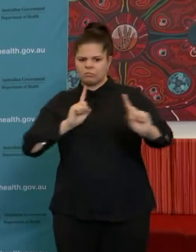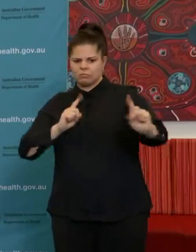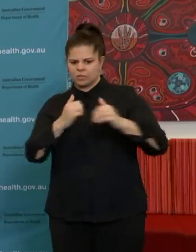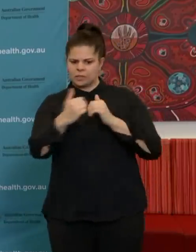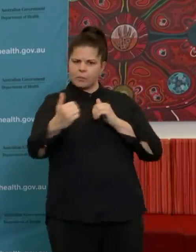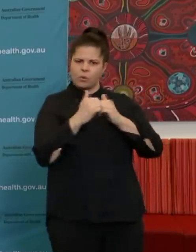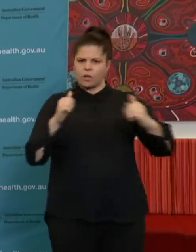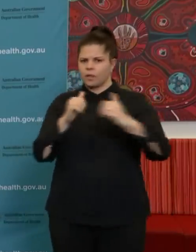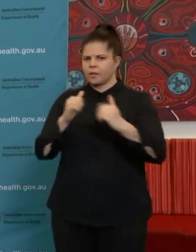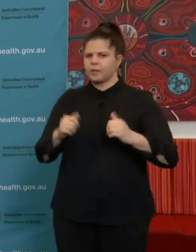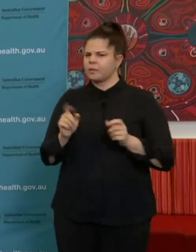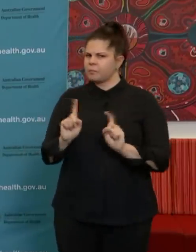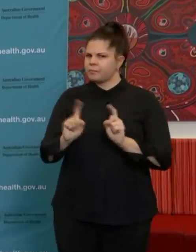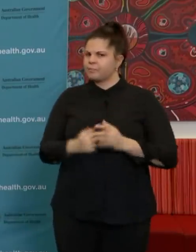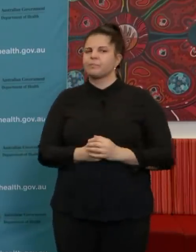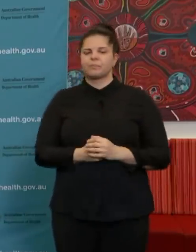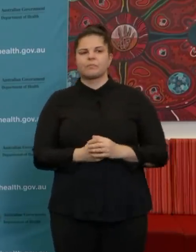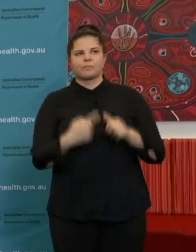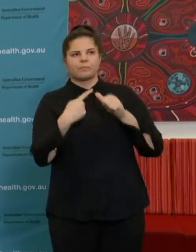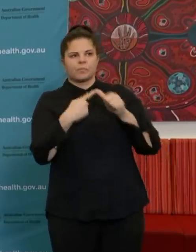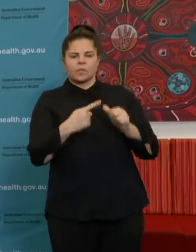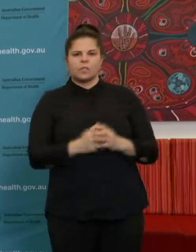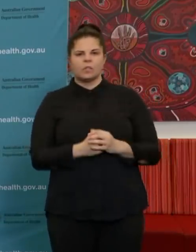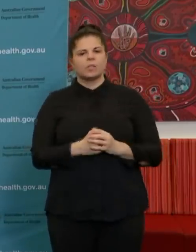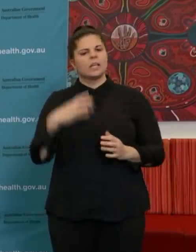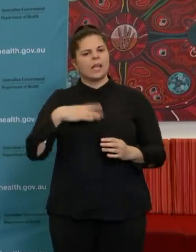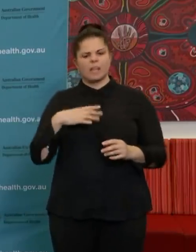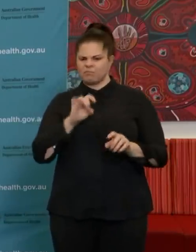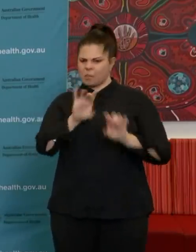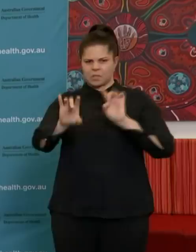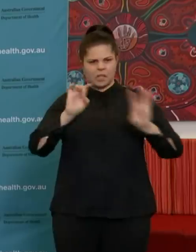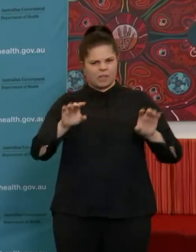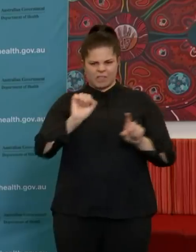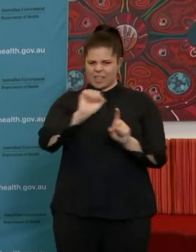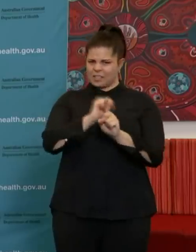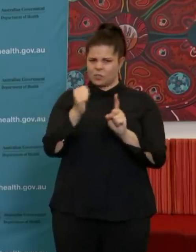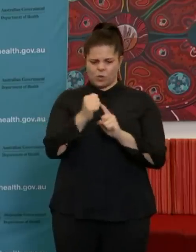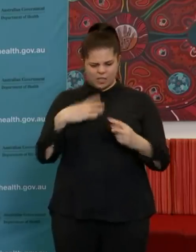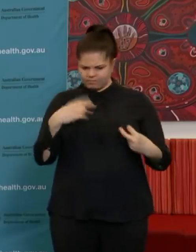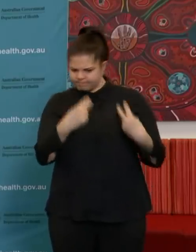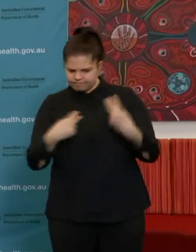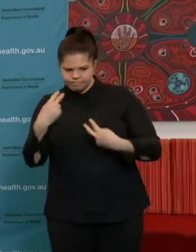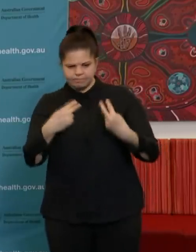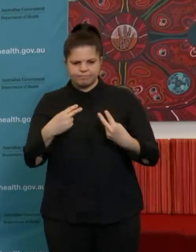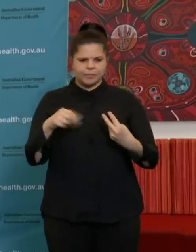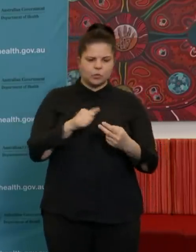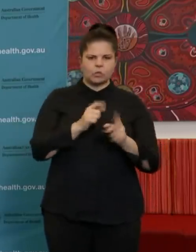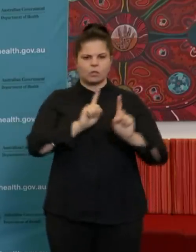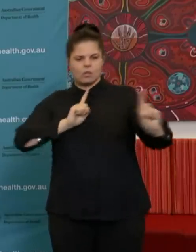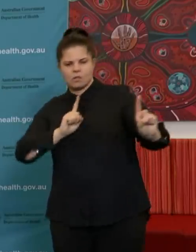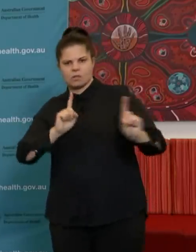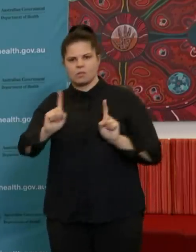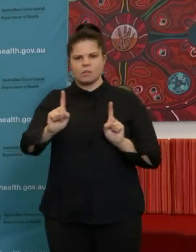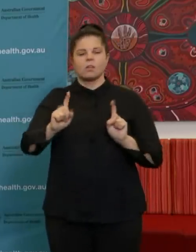should be examining the way that they live in those circumstances. And I understand that many boarding houses around